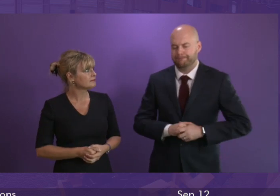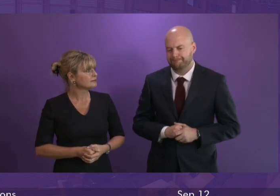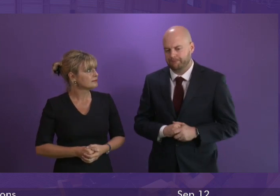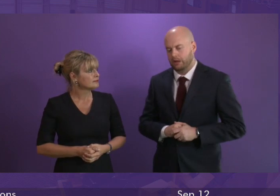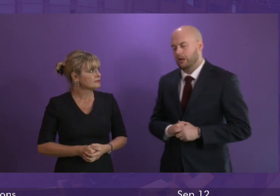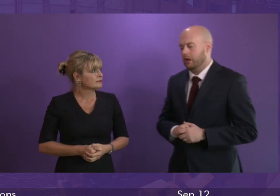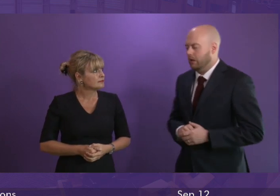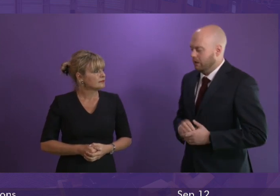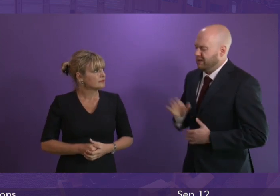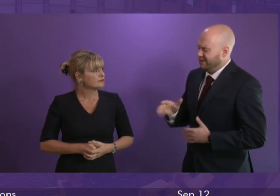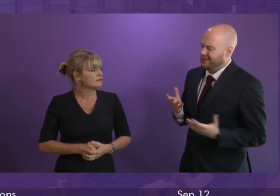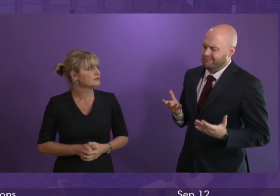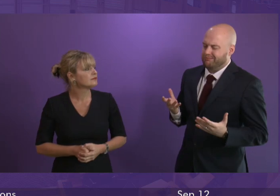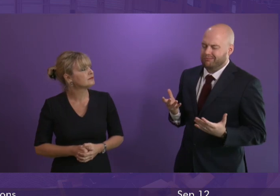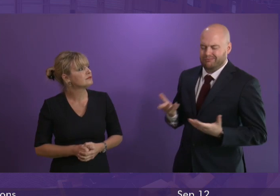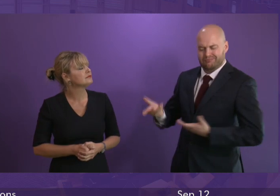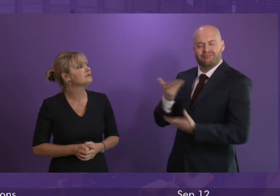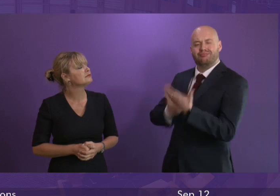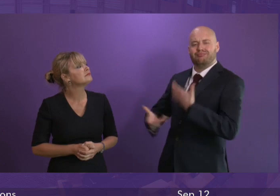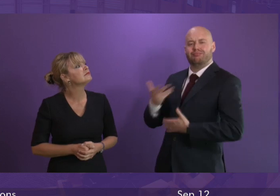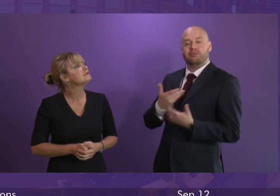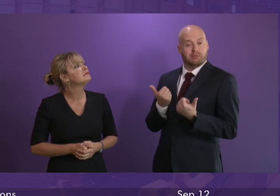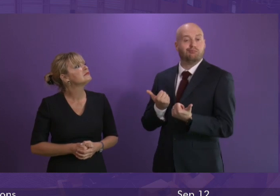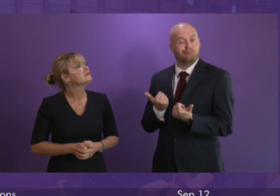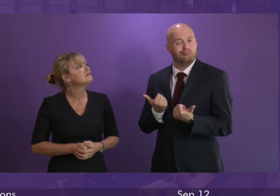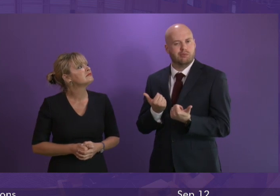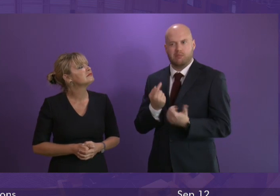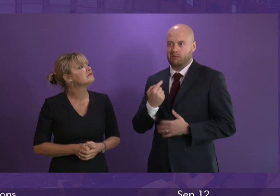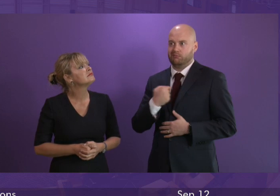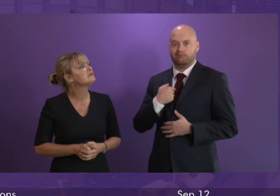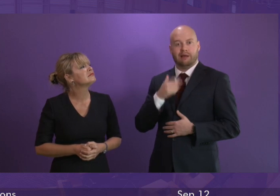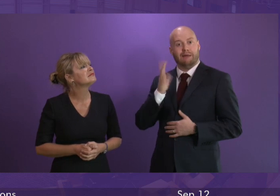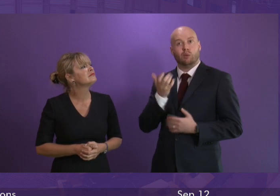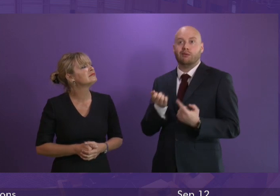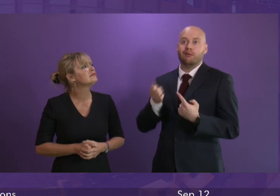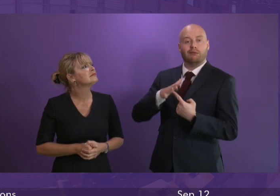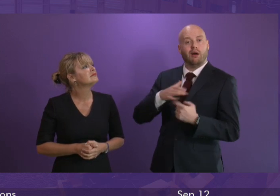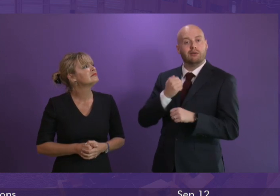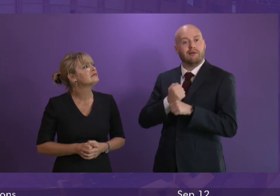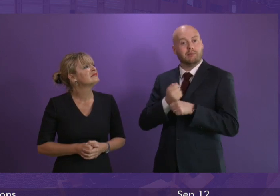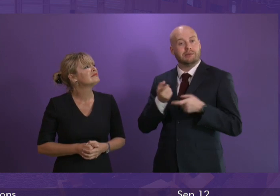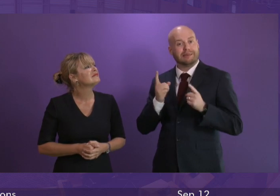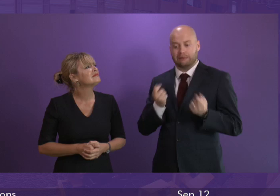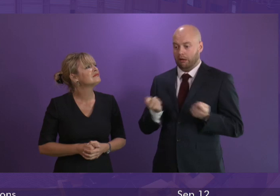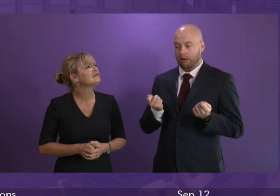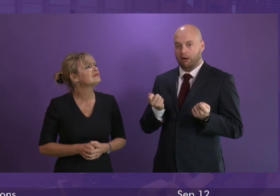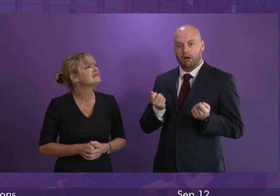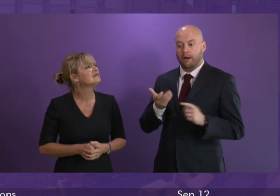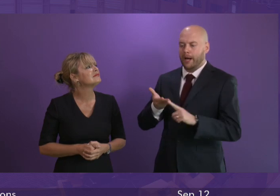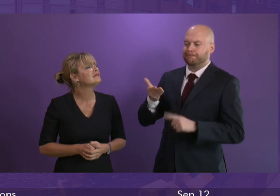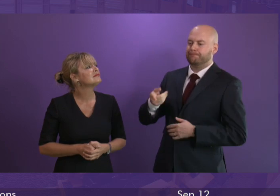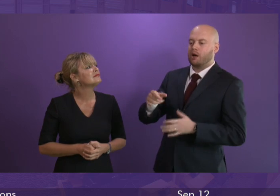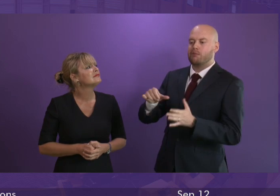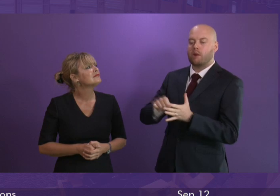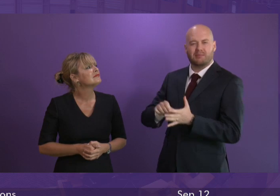Look, First Minister, anger is all very well, but you didn't need to be a high-ranking government minister to know that there were major problems with this vital project